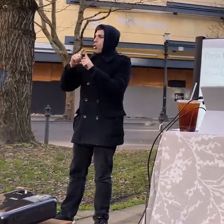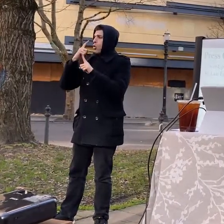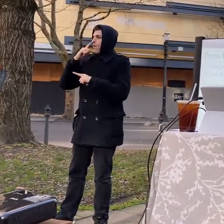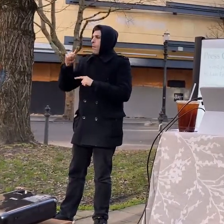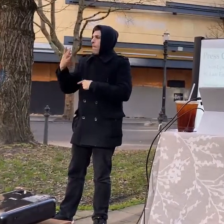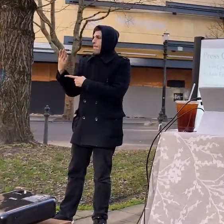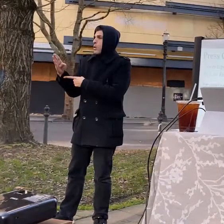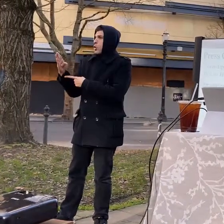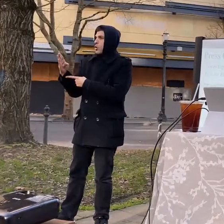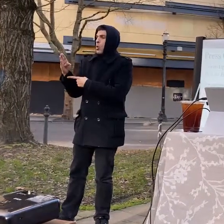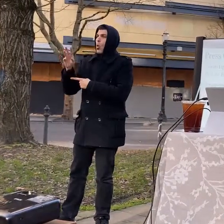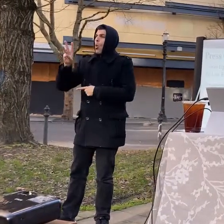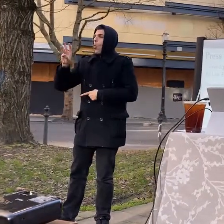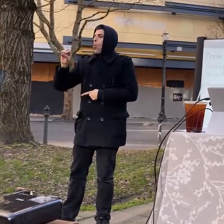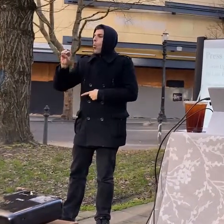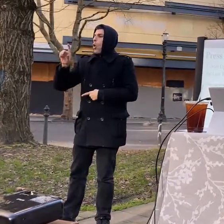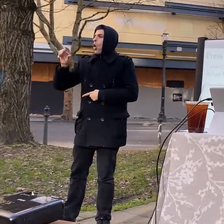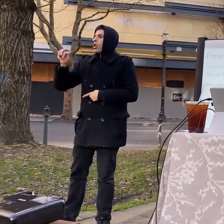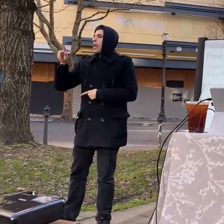we stand on is